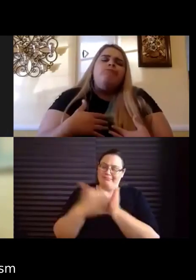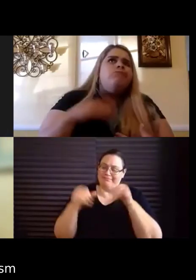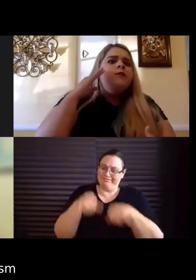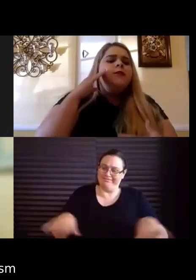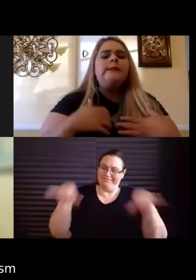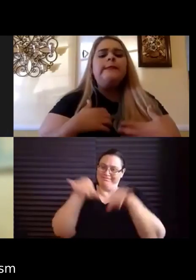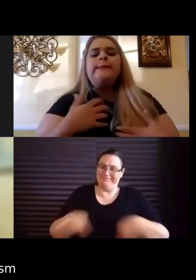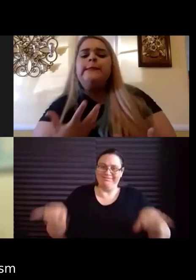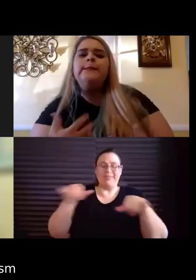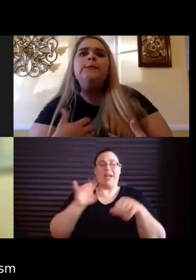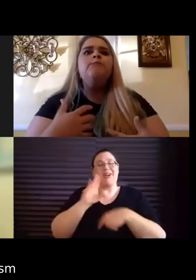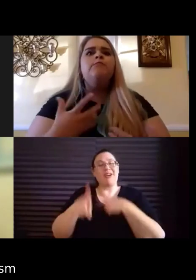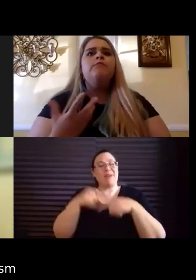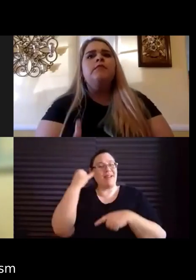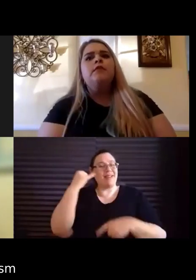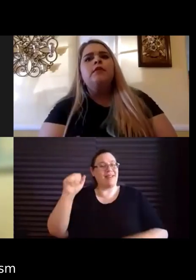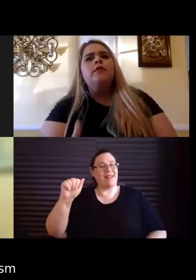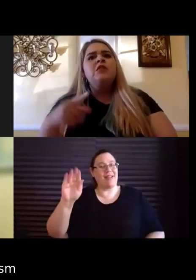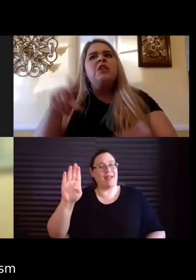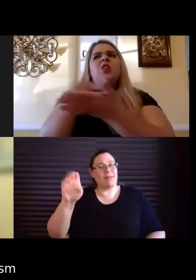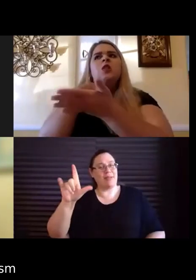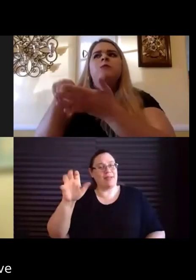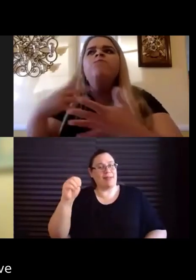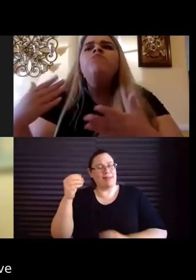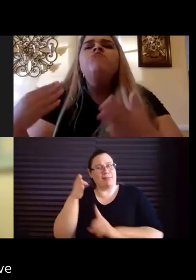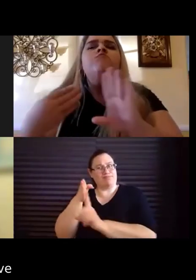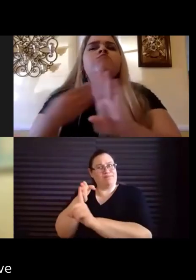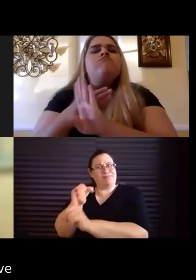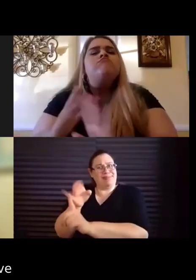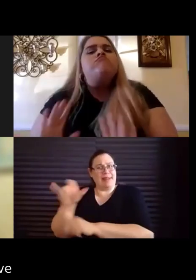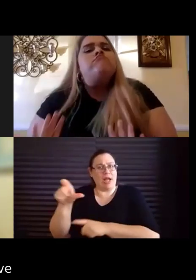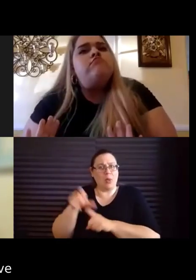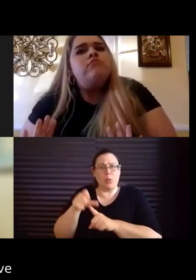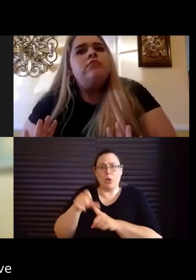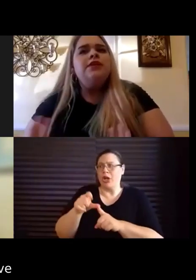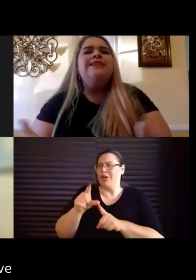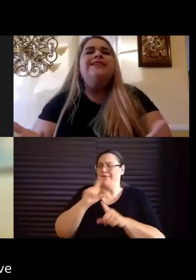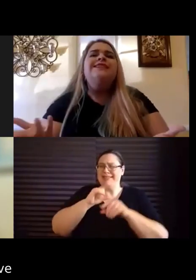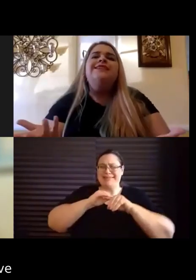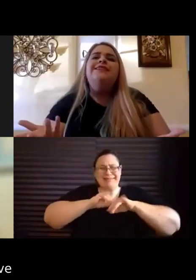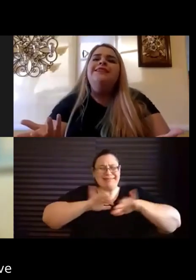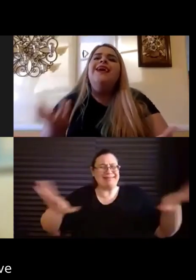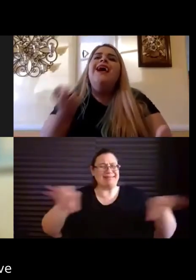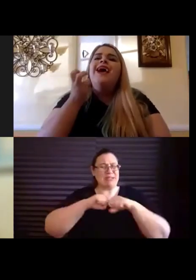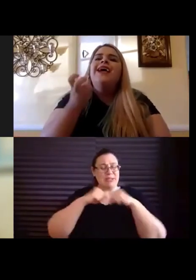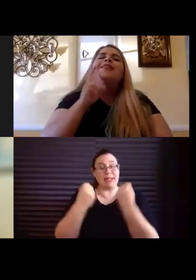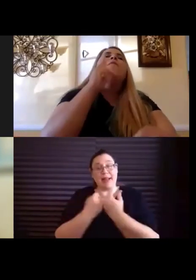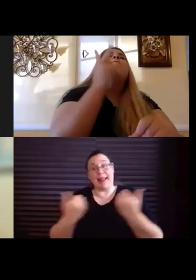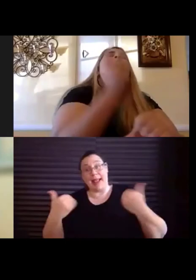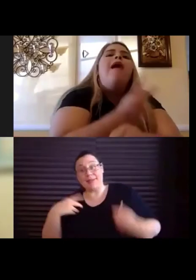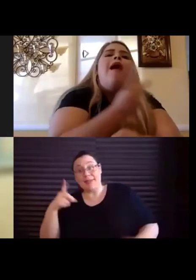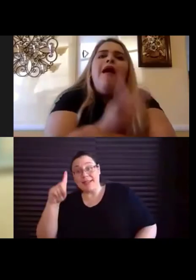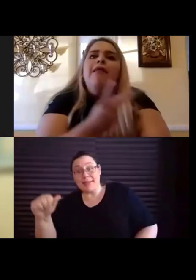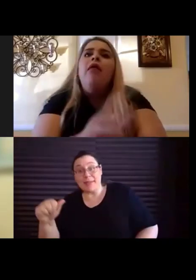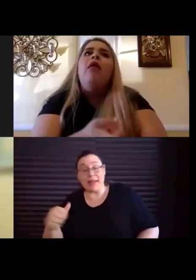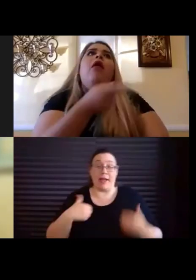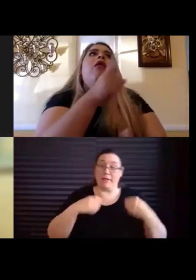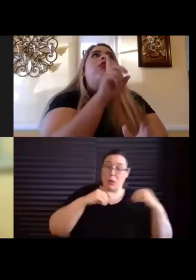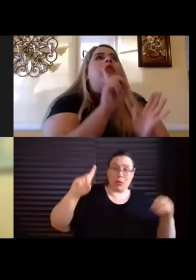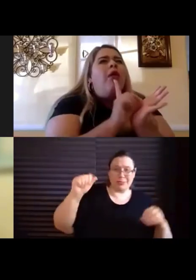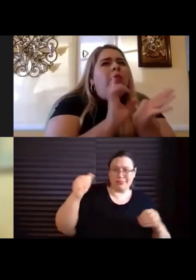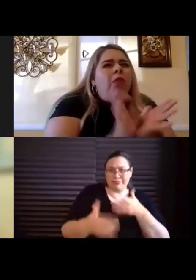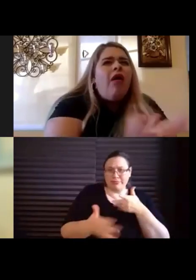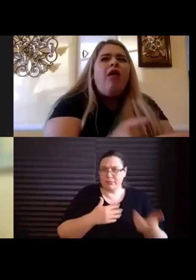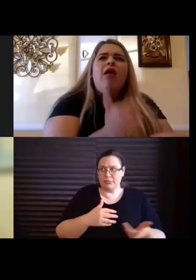onto ableism because it's so prevalent throughout society, whether you have a disability or you don't, because you you don't have to have a